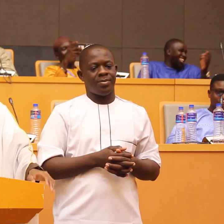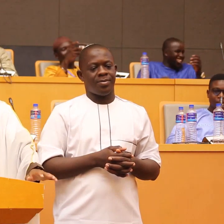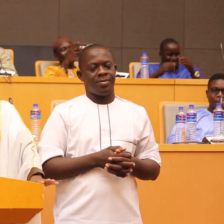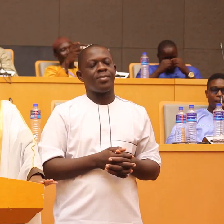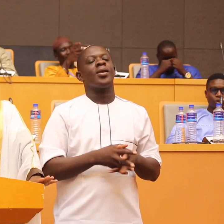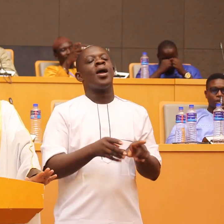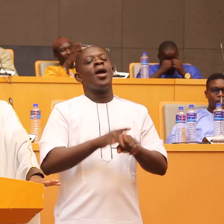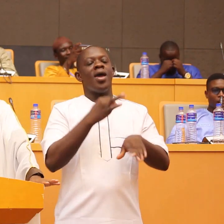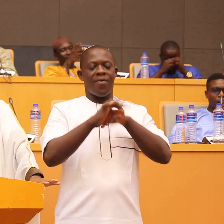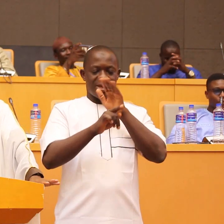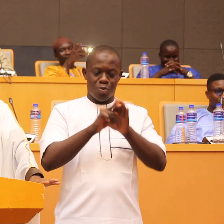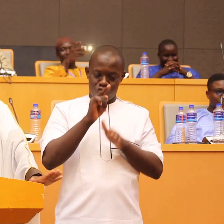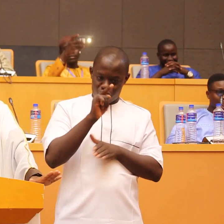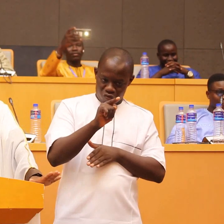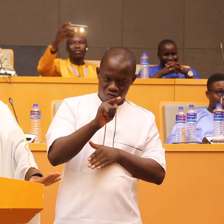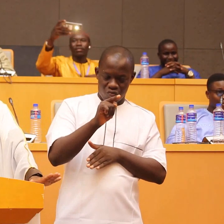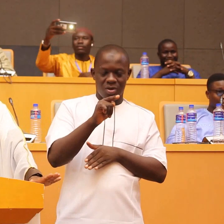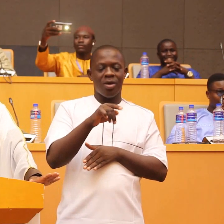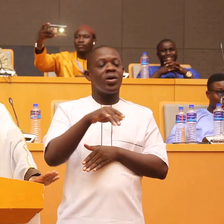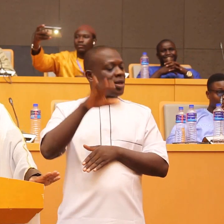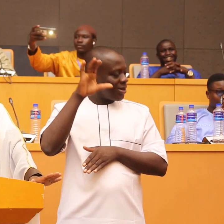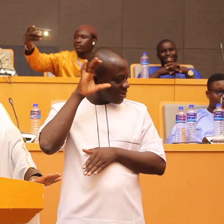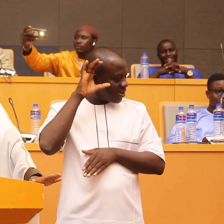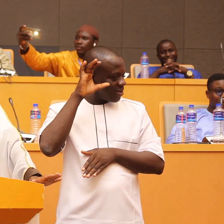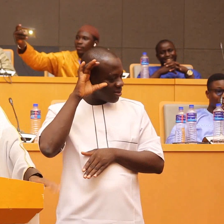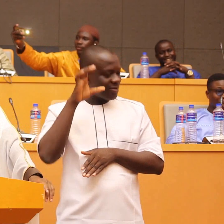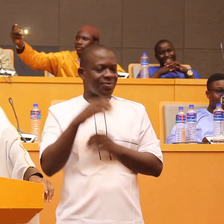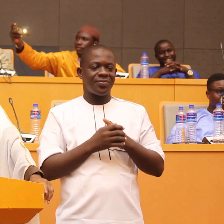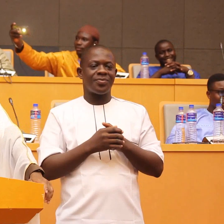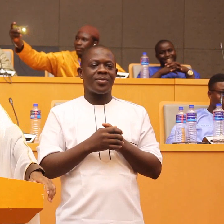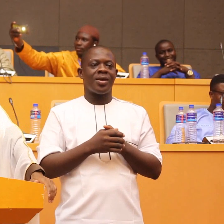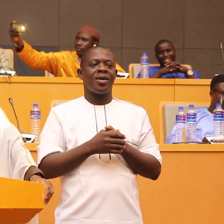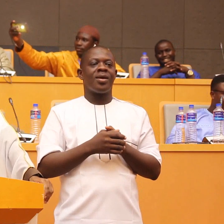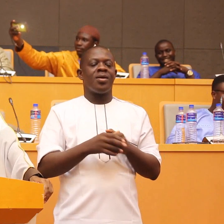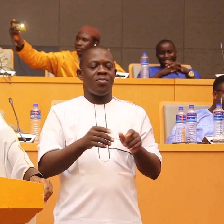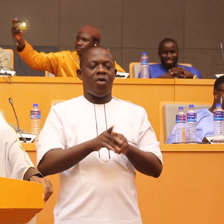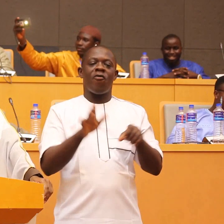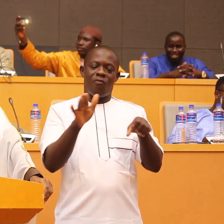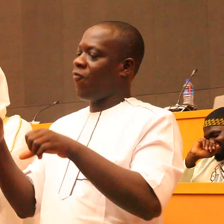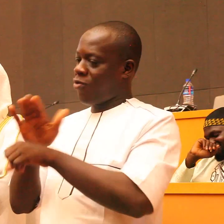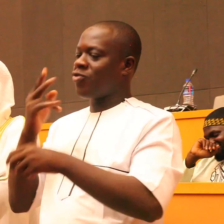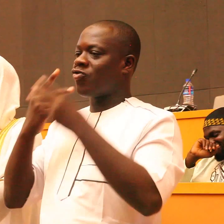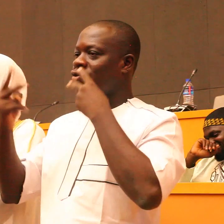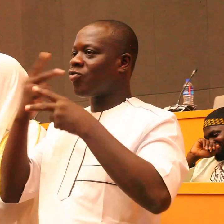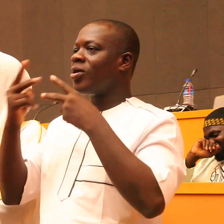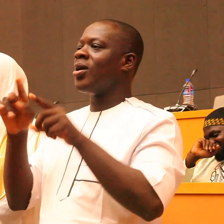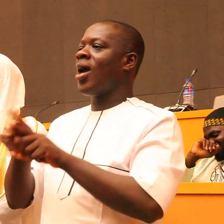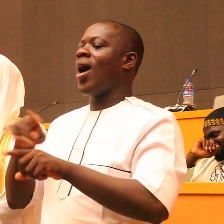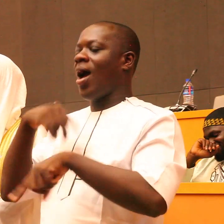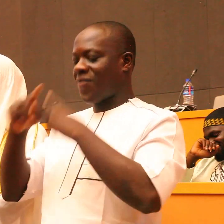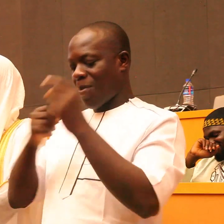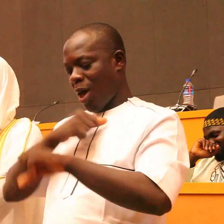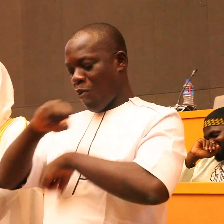but if you are let's listen to the to the full story and she said to